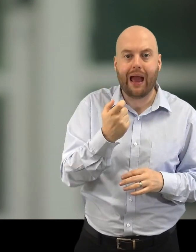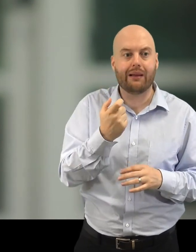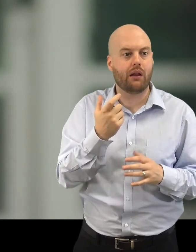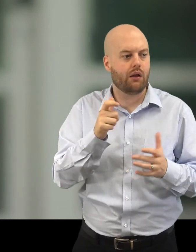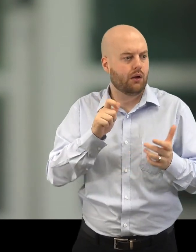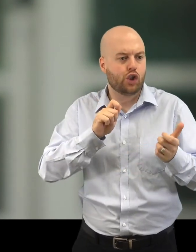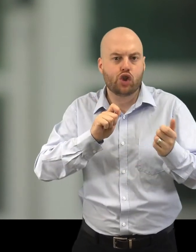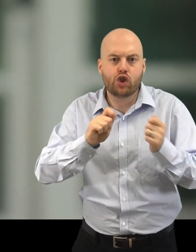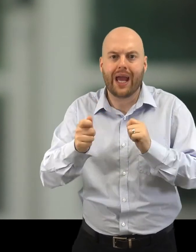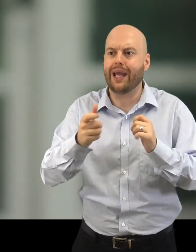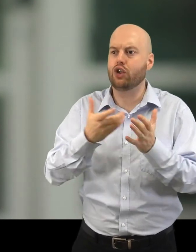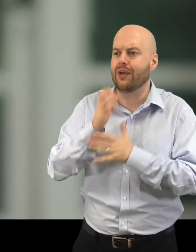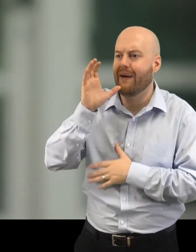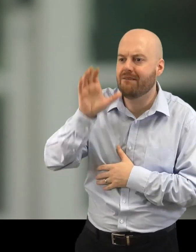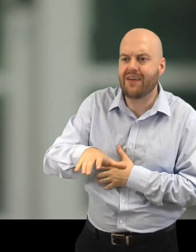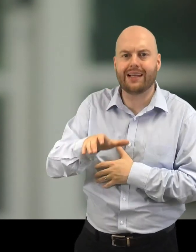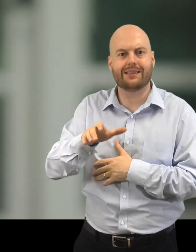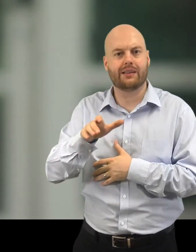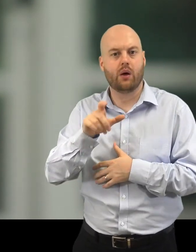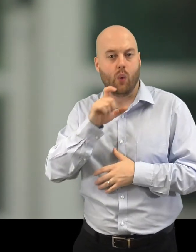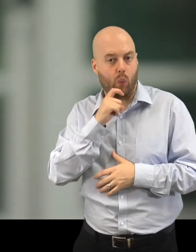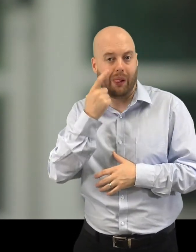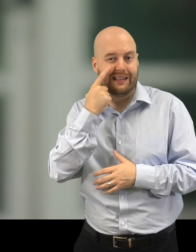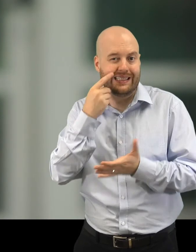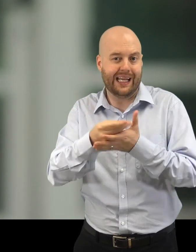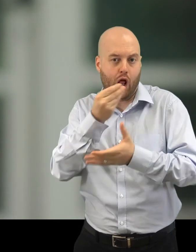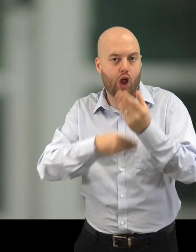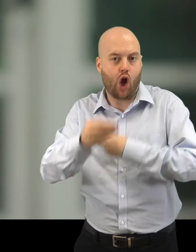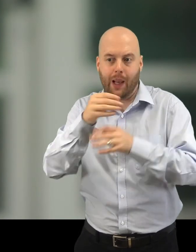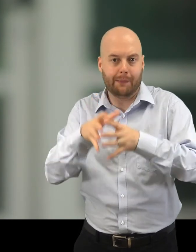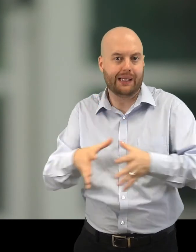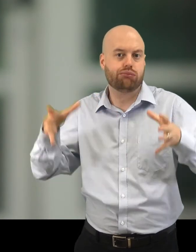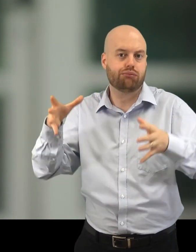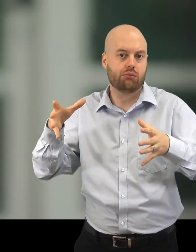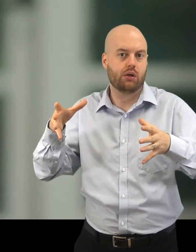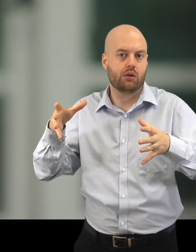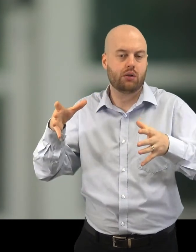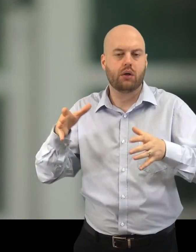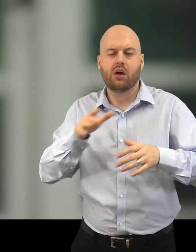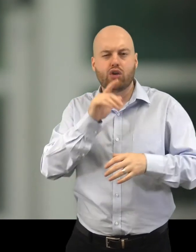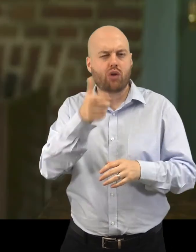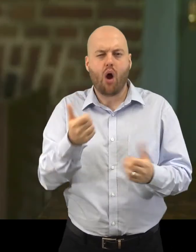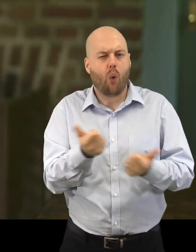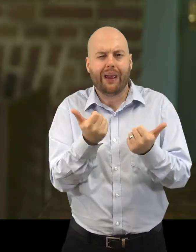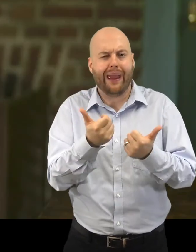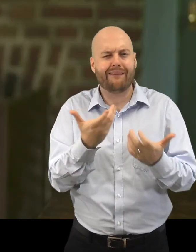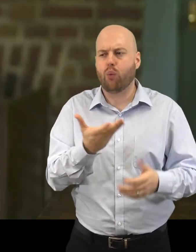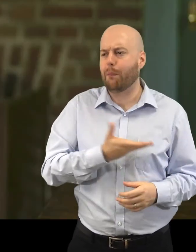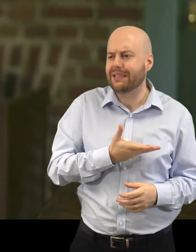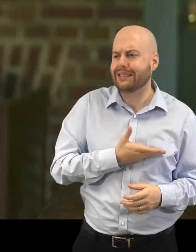an investor, not only on the margin, but in the essence of what an economy can do. It's not OK for a business